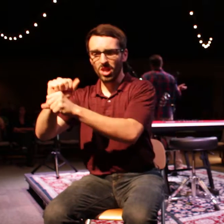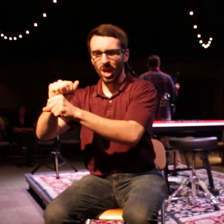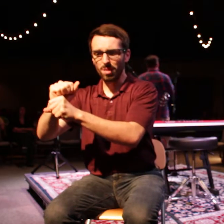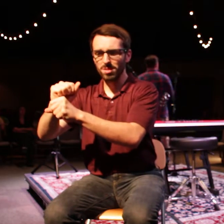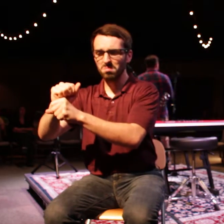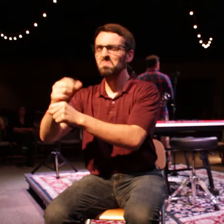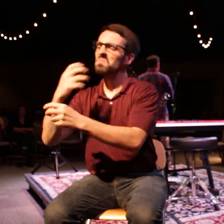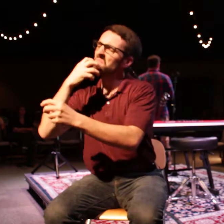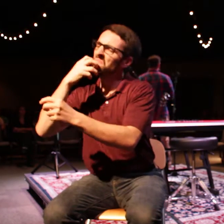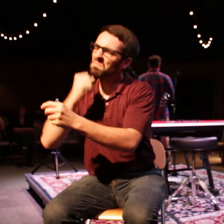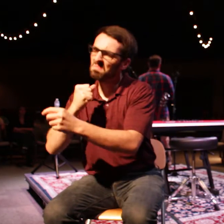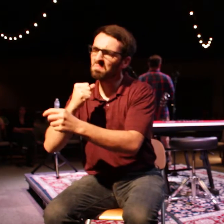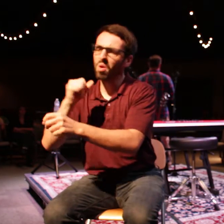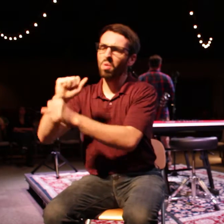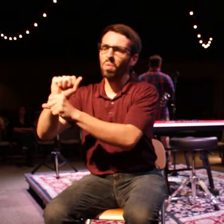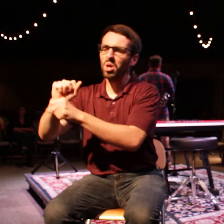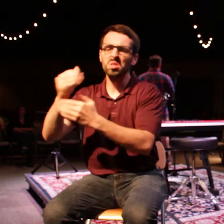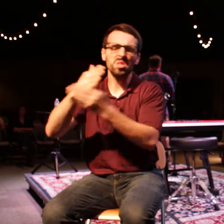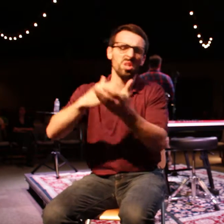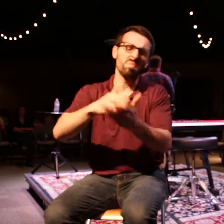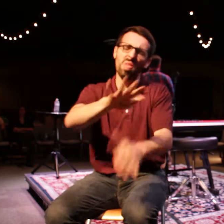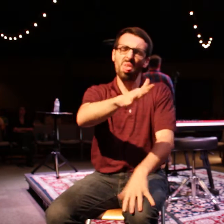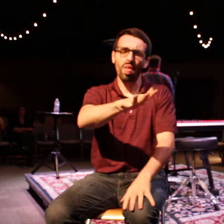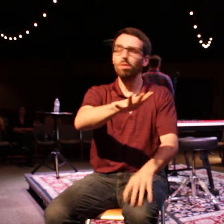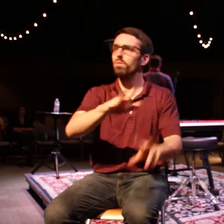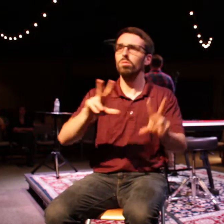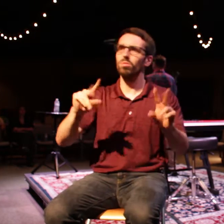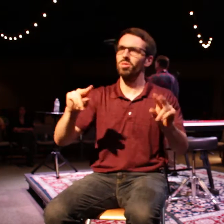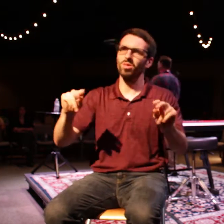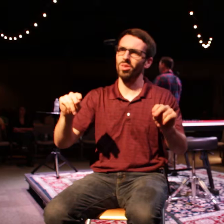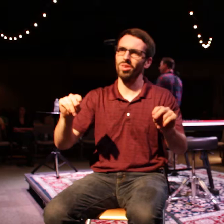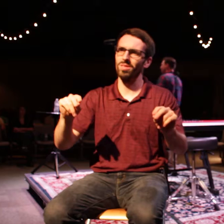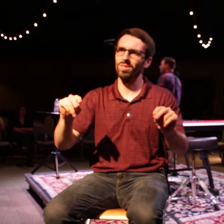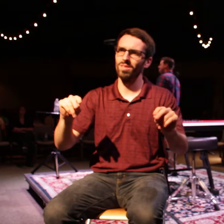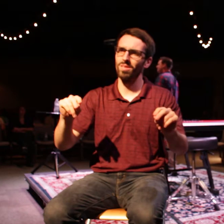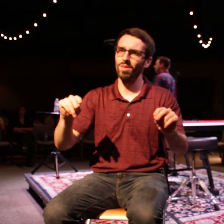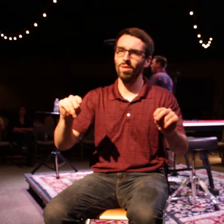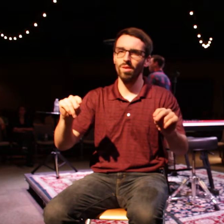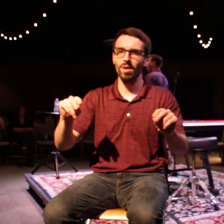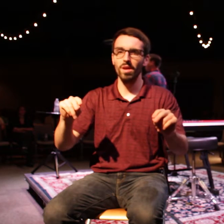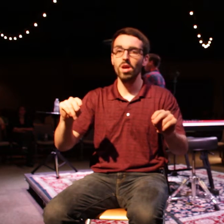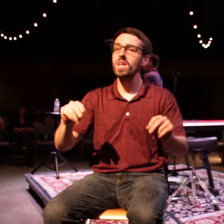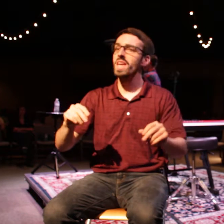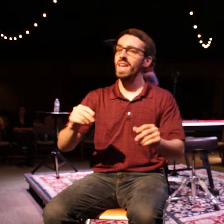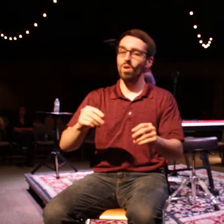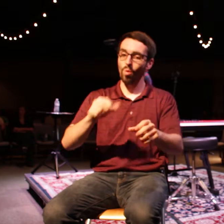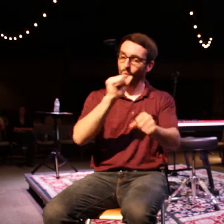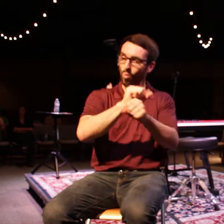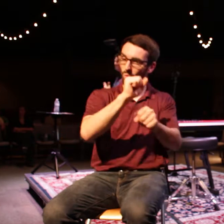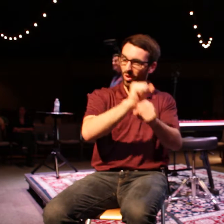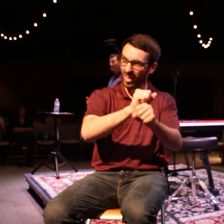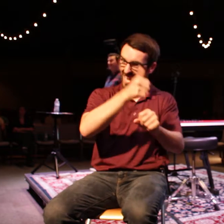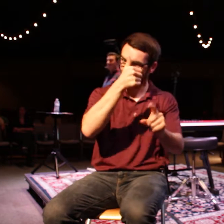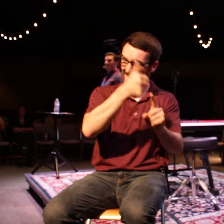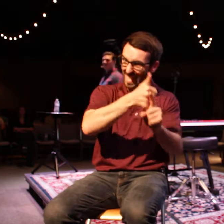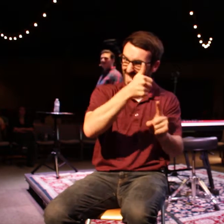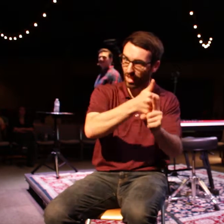eh, everybody else does those. There is holiness to our work. Paul actually talks about this